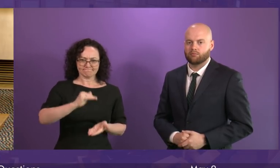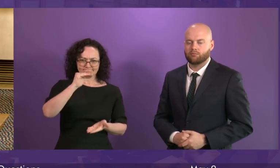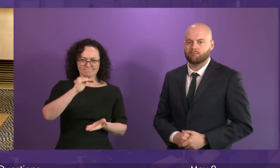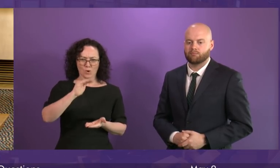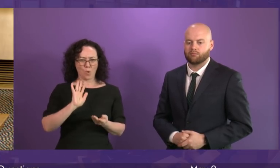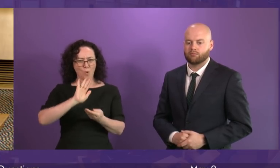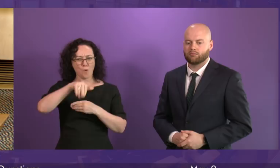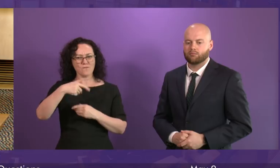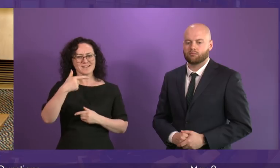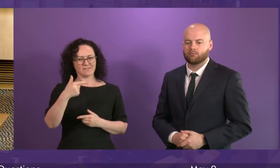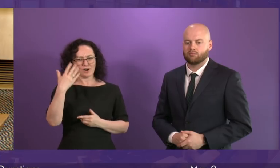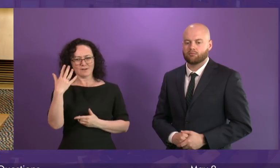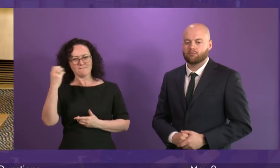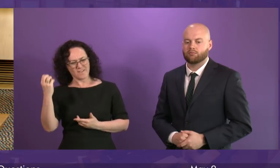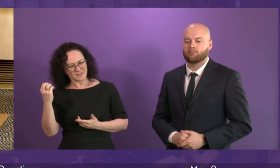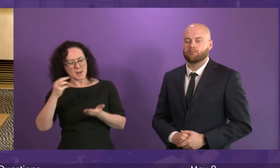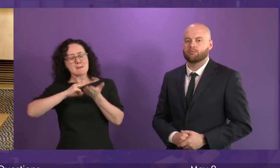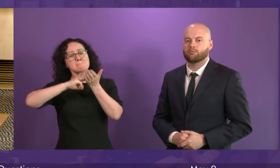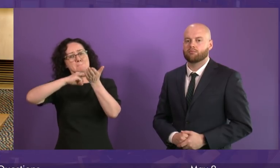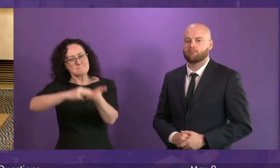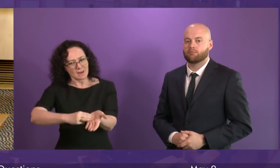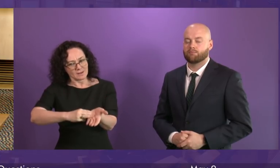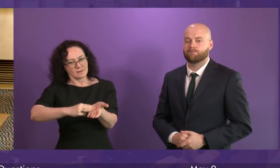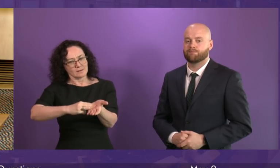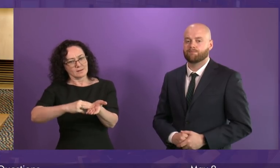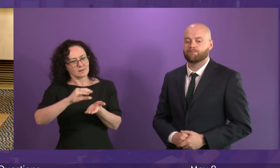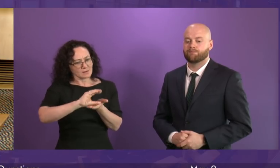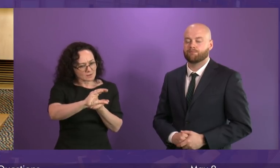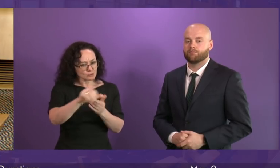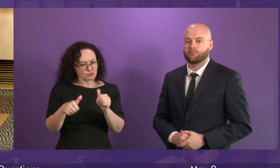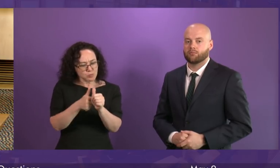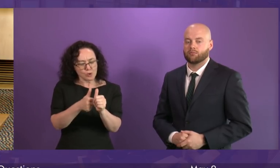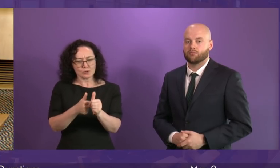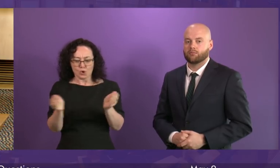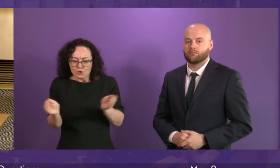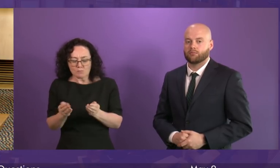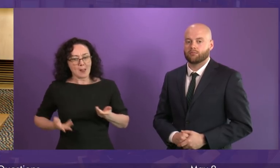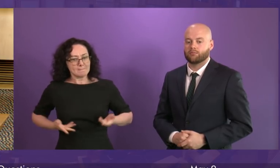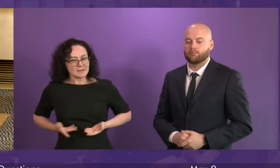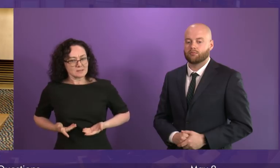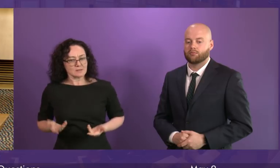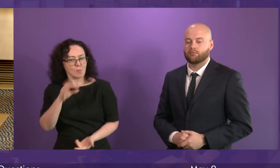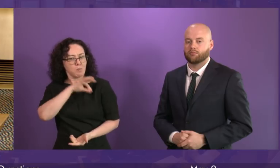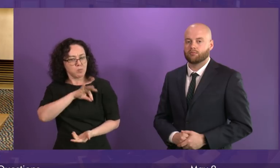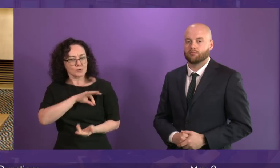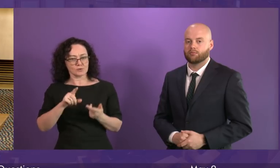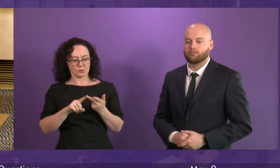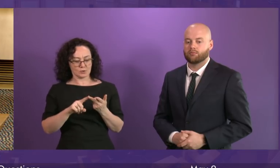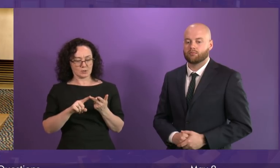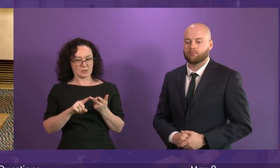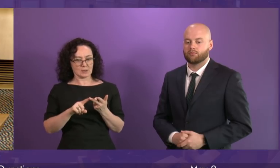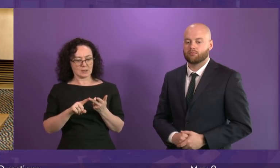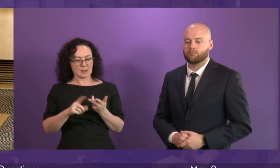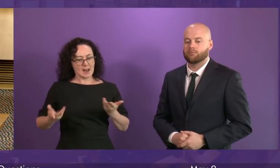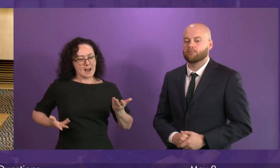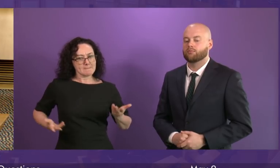over £750 million. That includes the small business bonus, the unique in the UK business growth